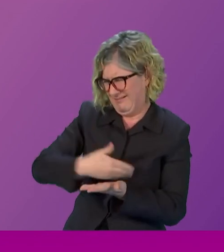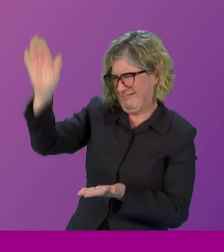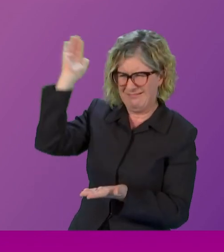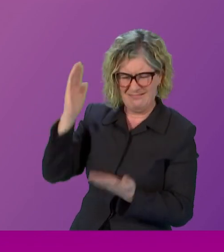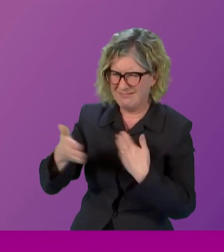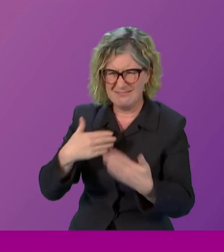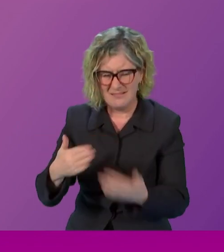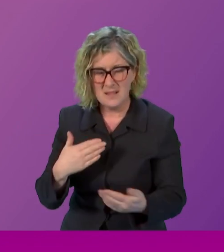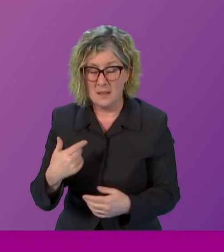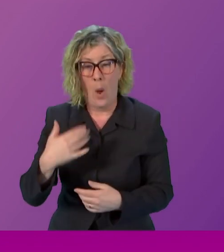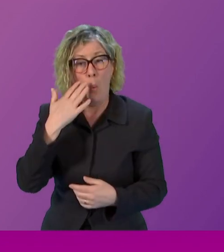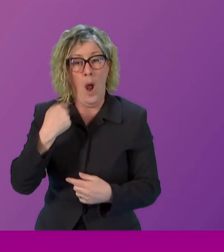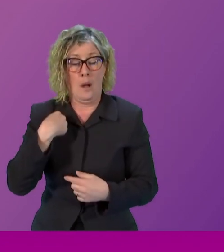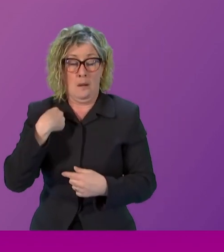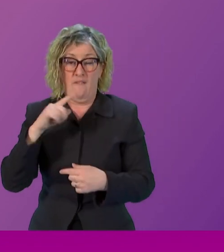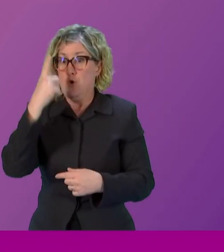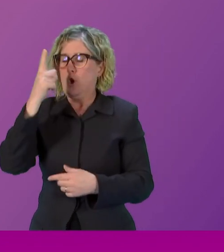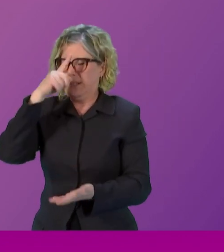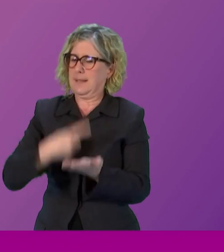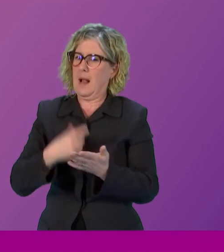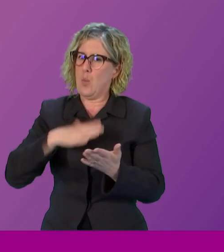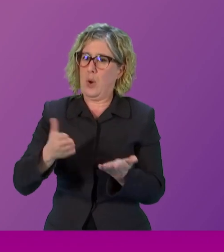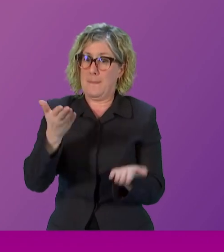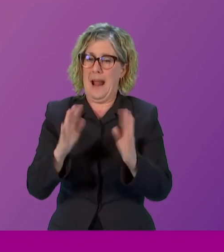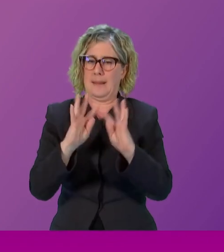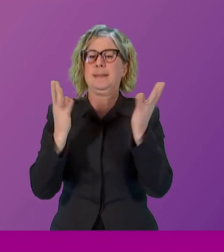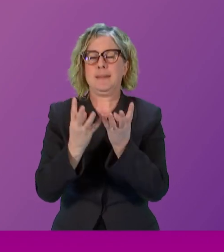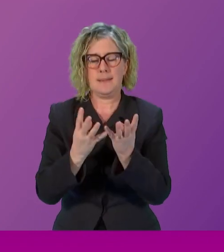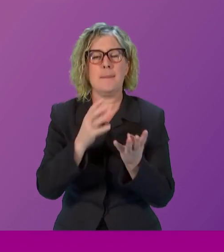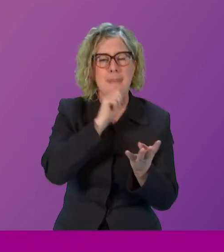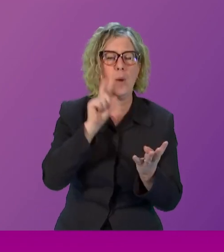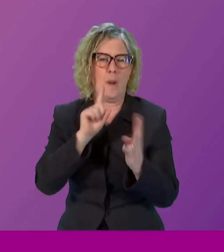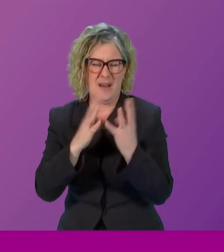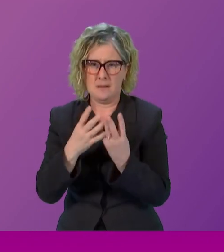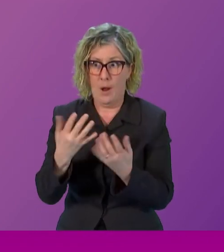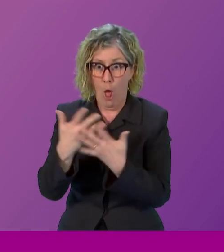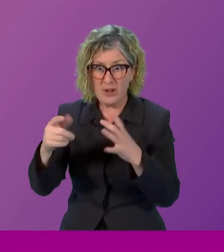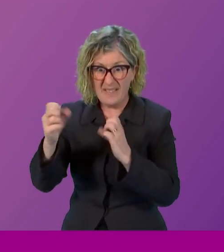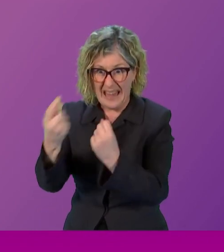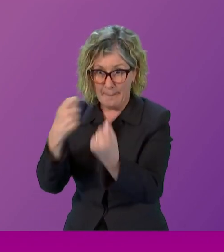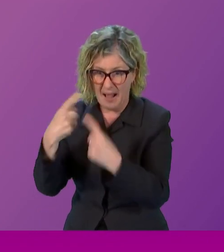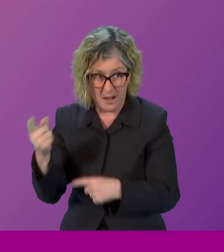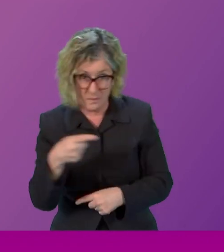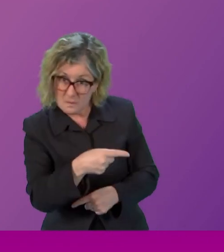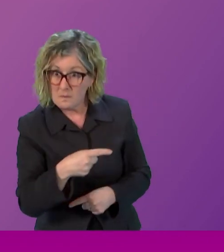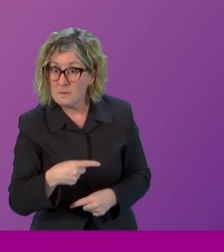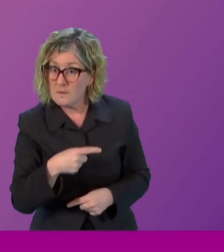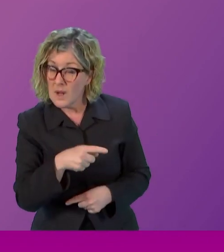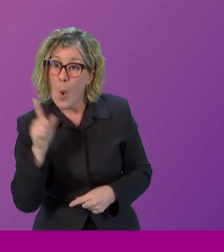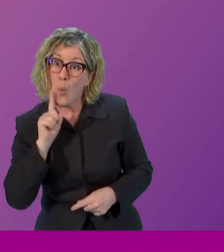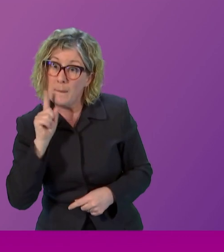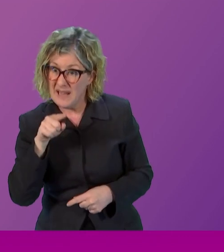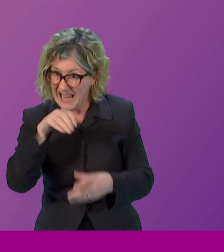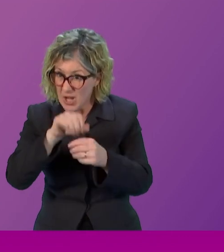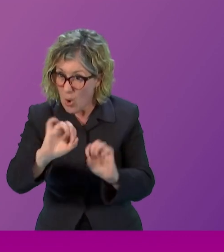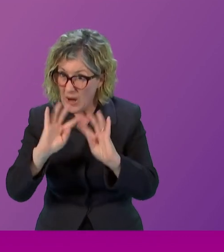balanced cabinet I got lots of emails including from women asking how I knew that all of the women in my cabinet were there on merit